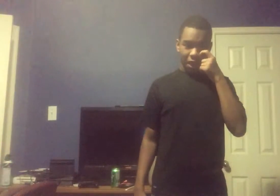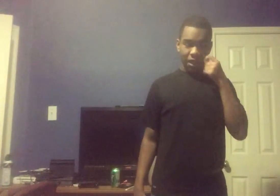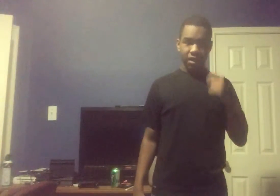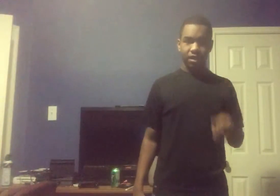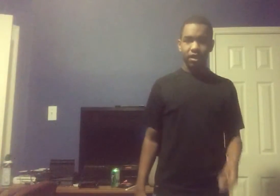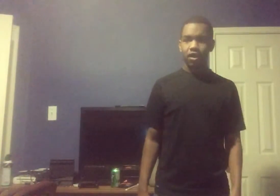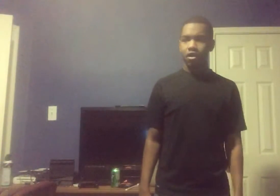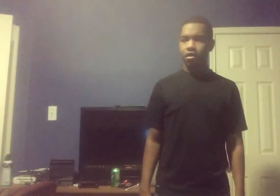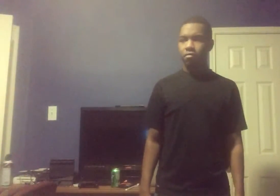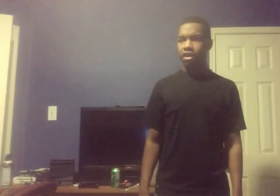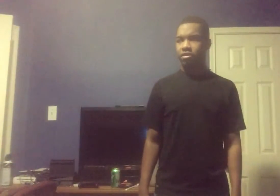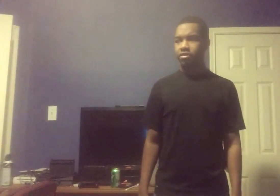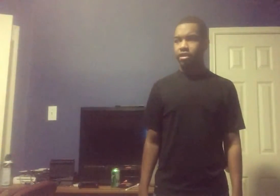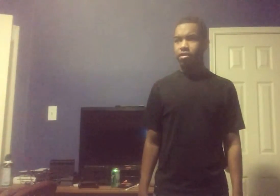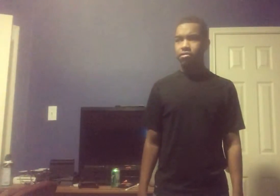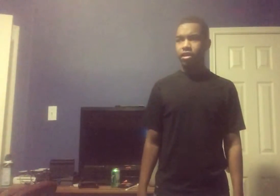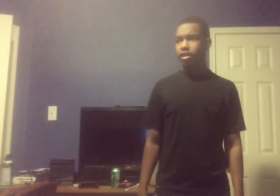And Mike was like Okay